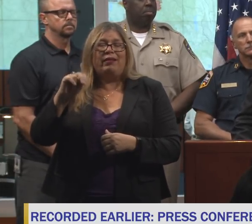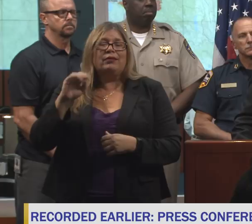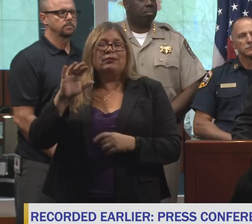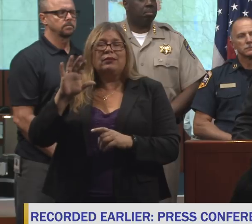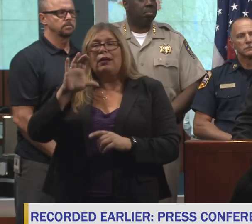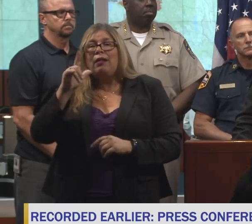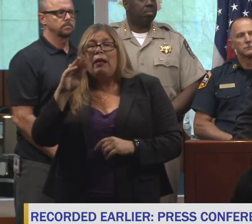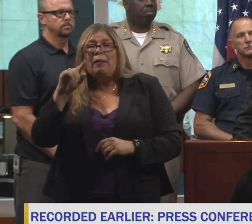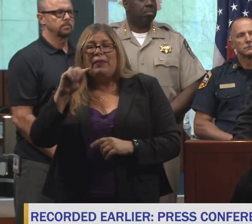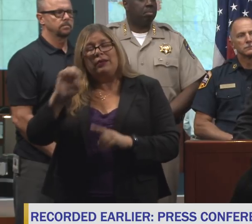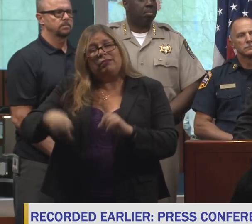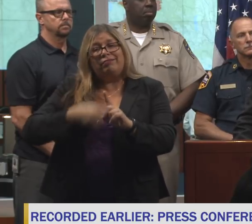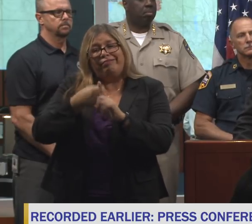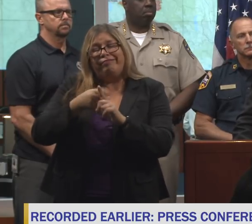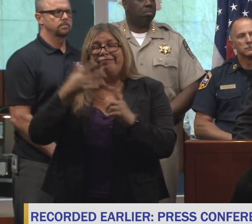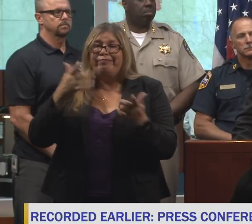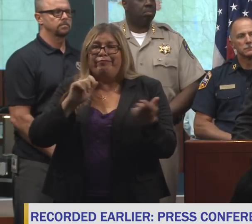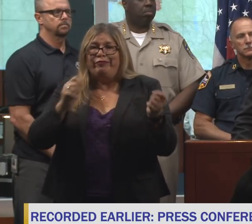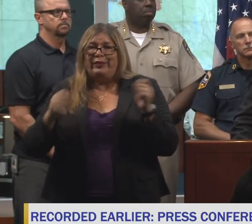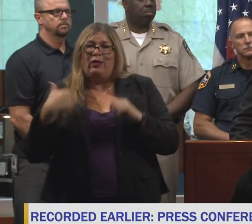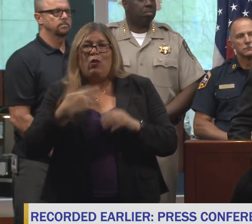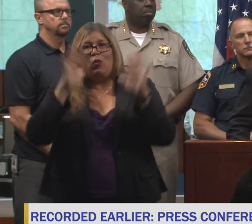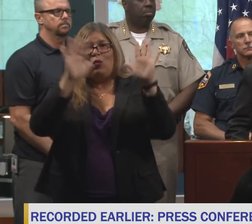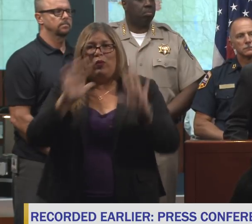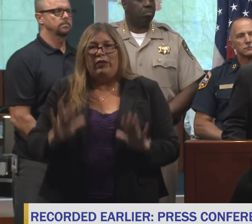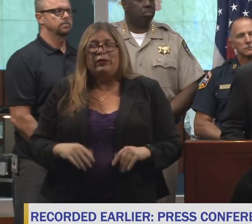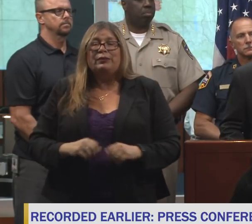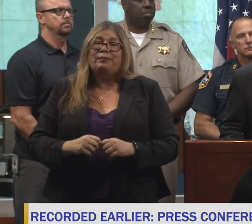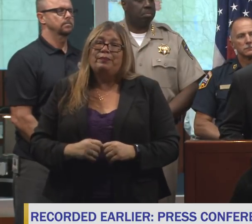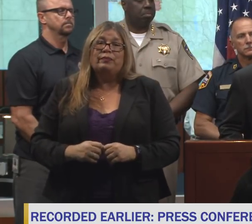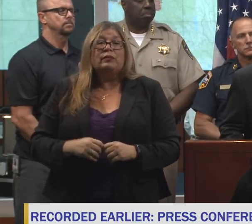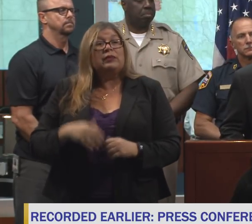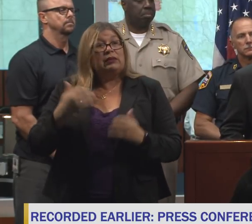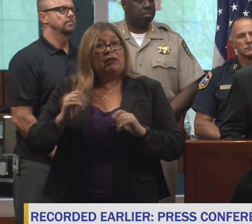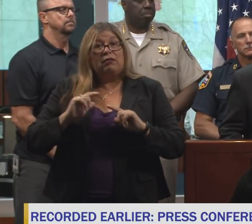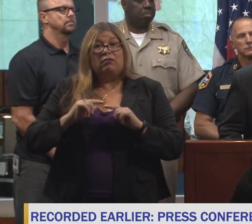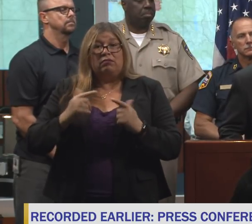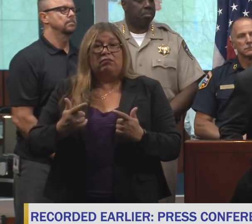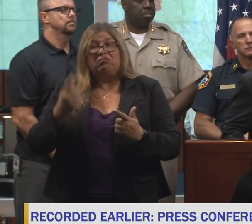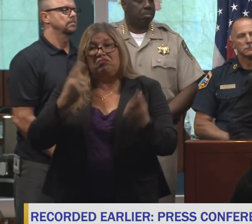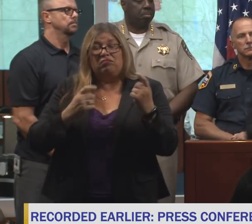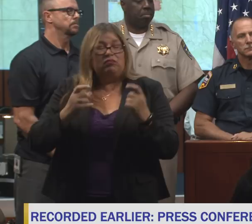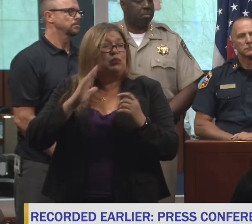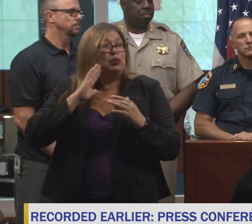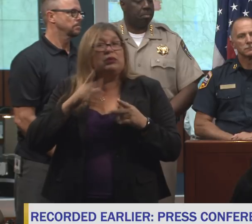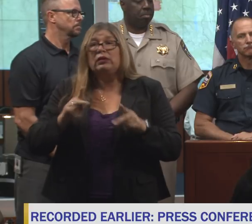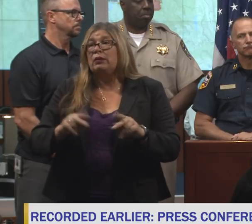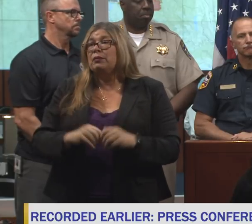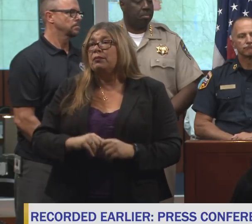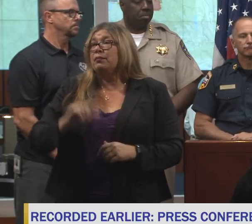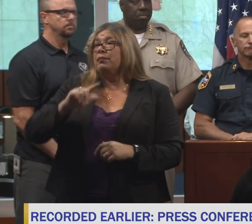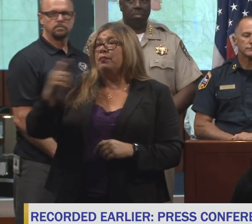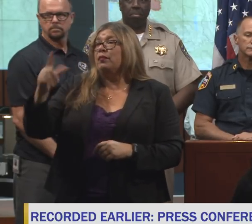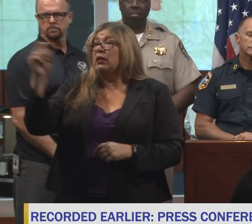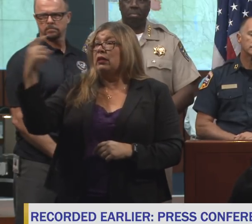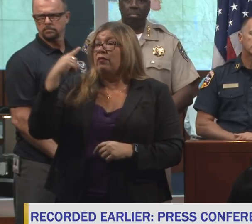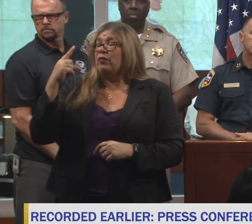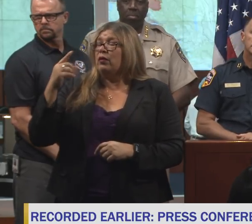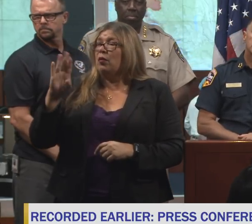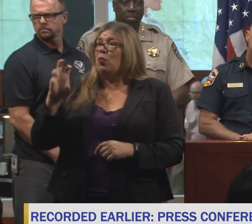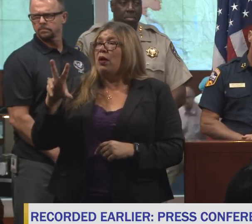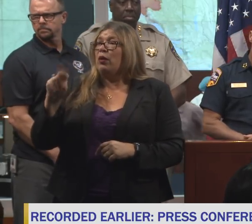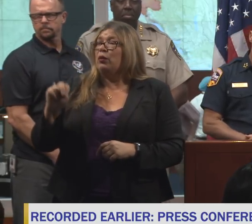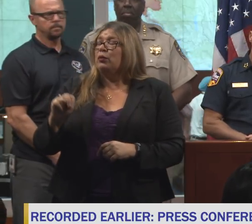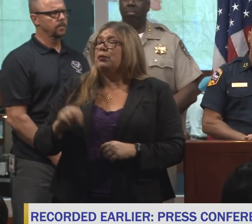by the changing weather. So we'll be glad to take whatever questions on this and anything else. Governor Brown? Yeah.